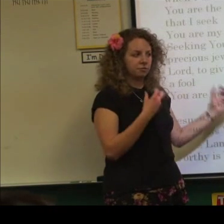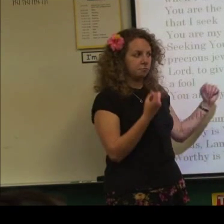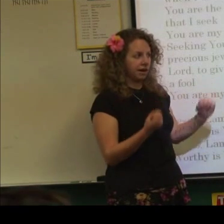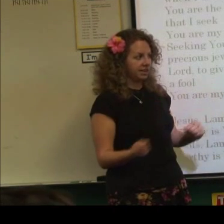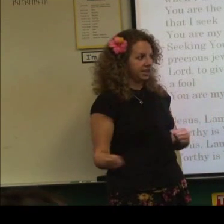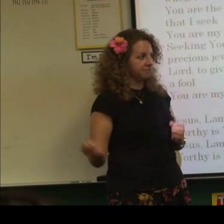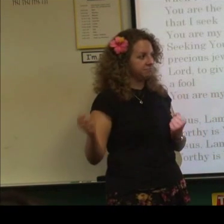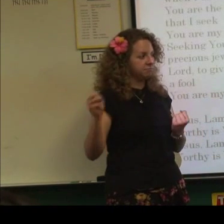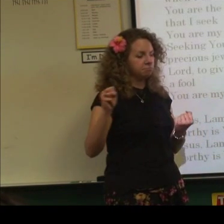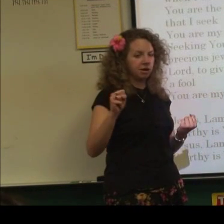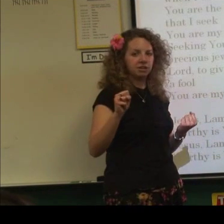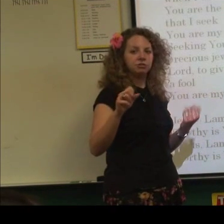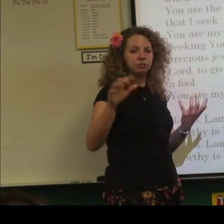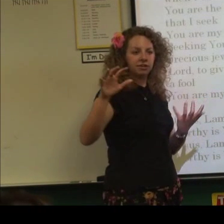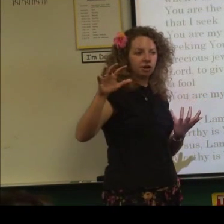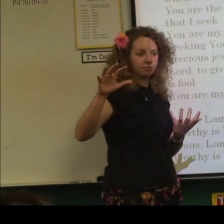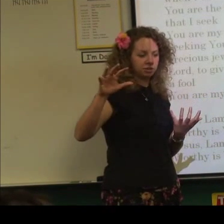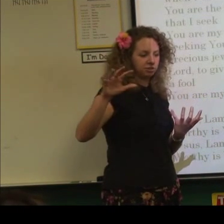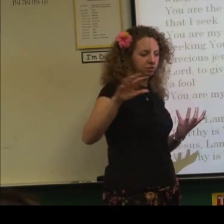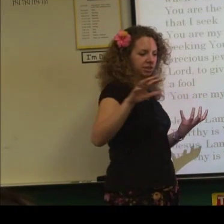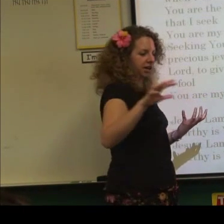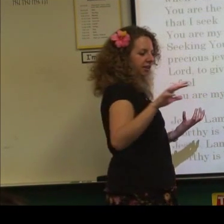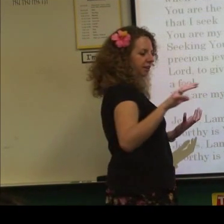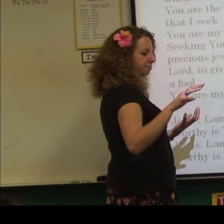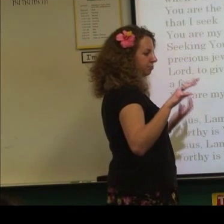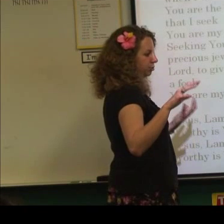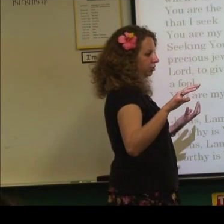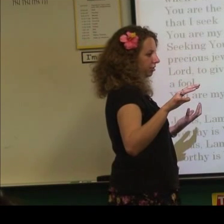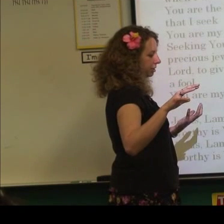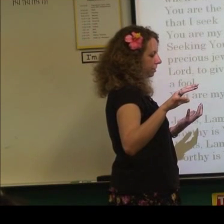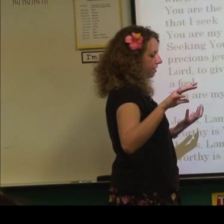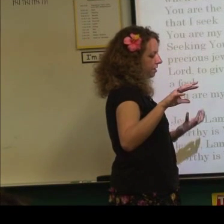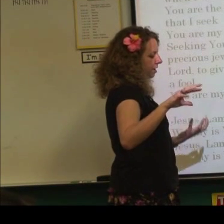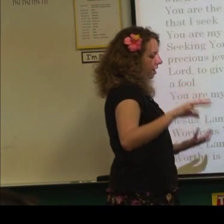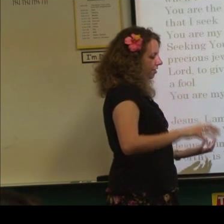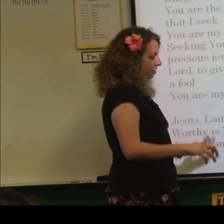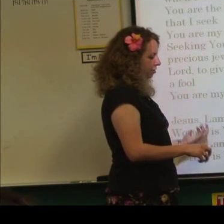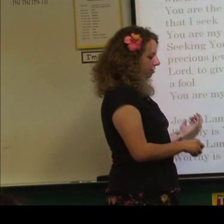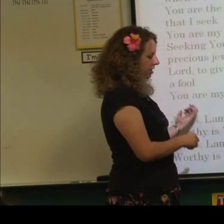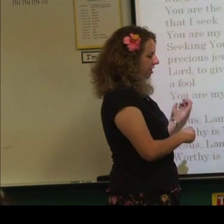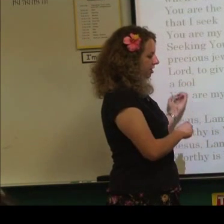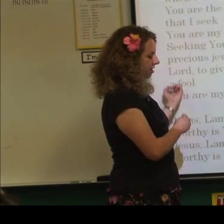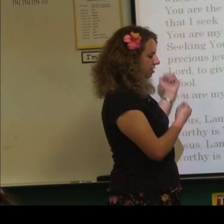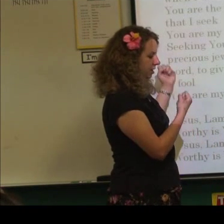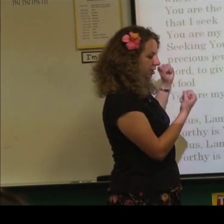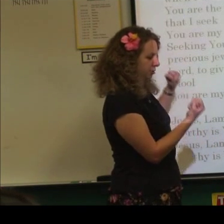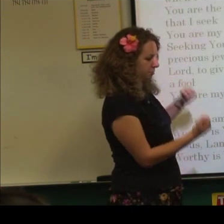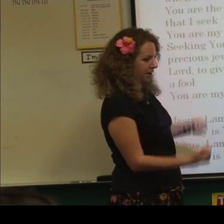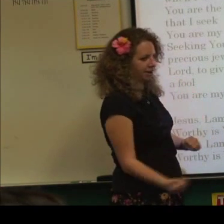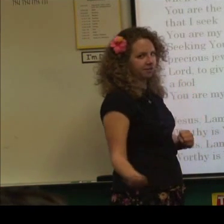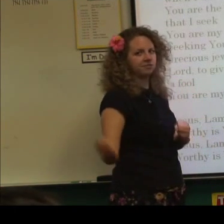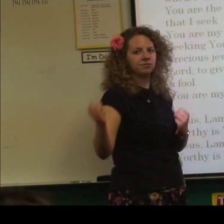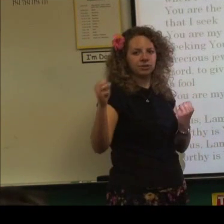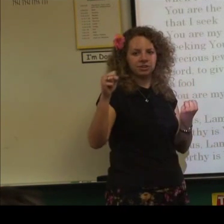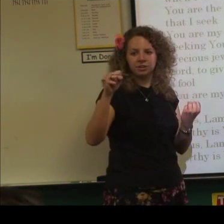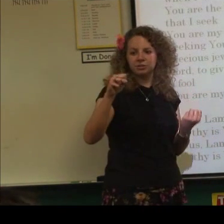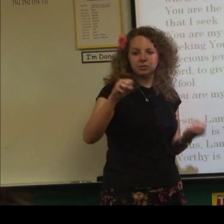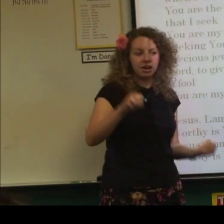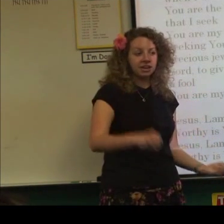for mighty, but you do have the option. So it's kind of like you start this way and then you go here and go back and forth. So that